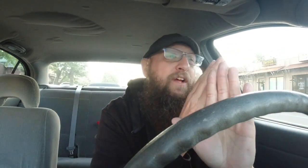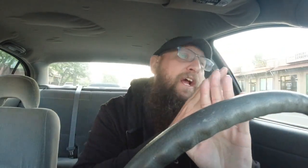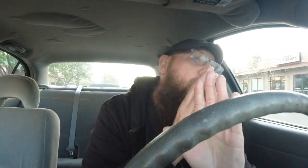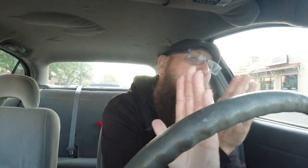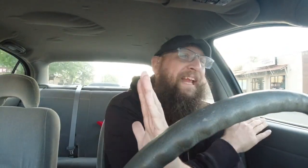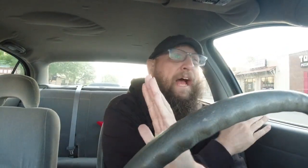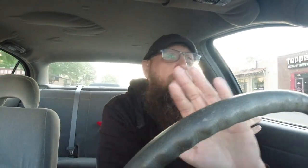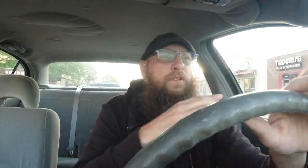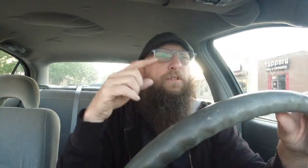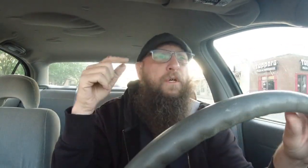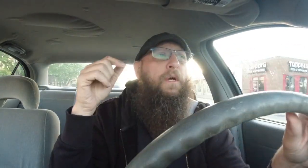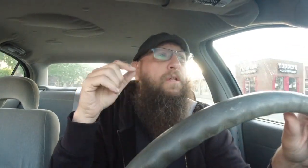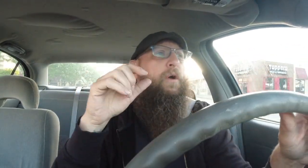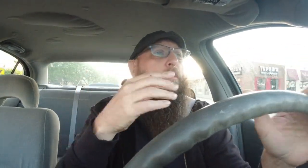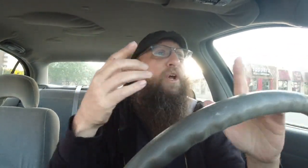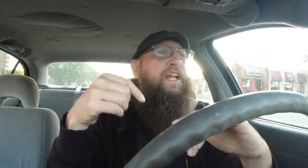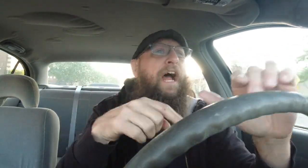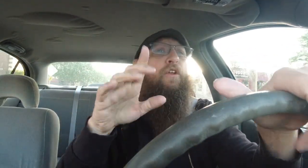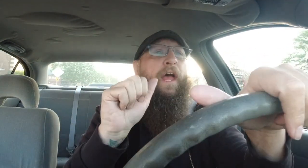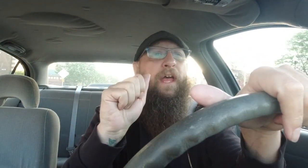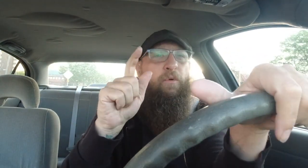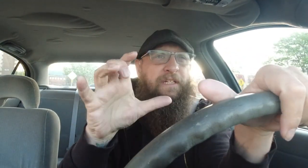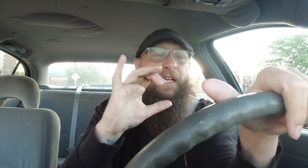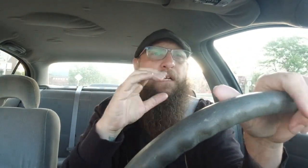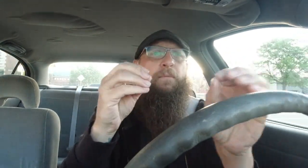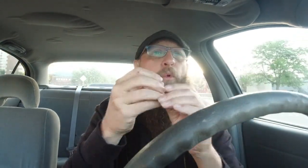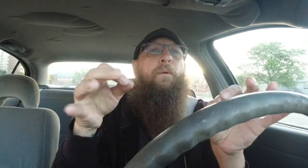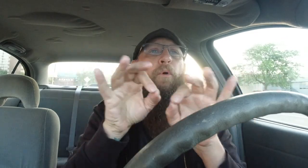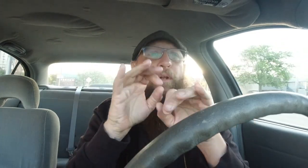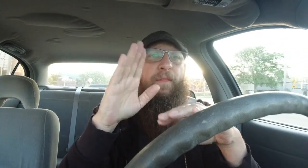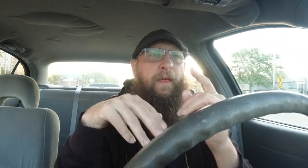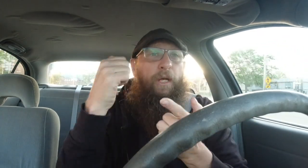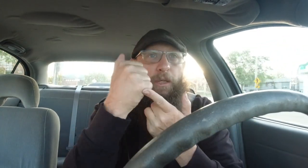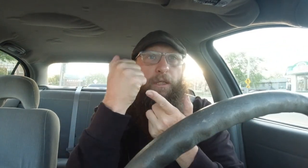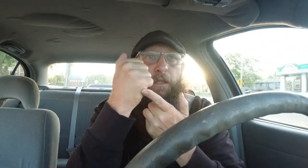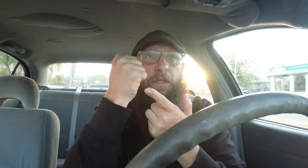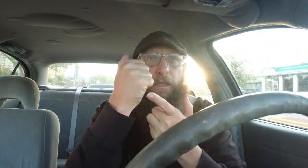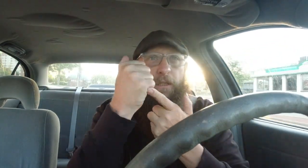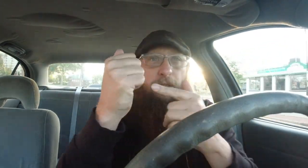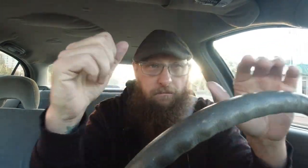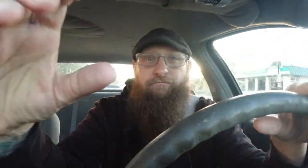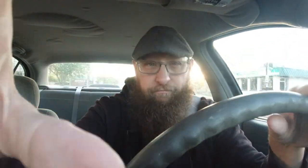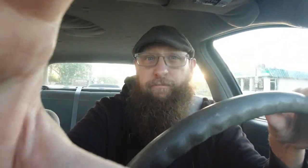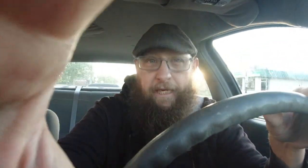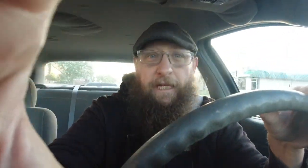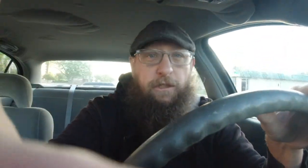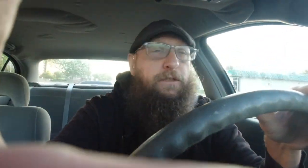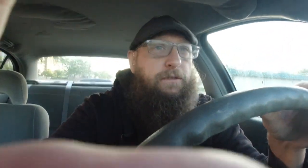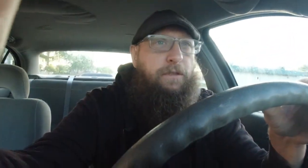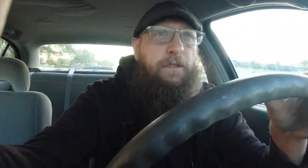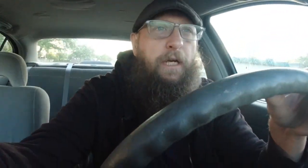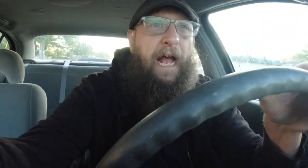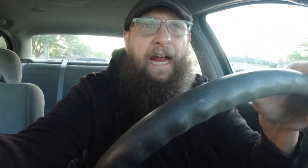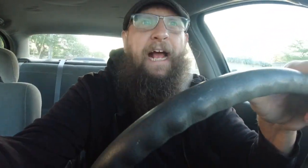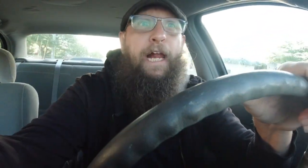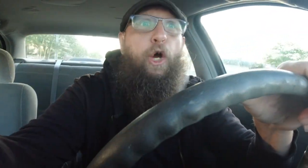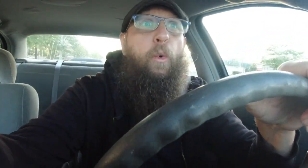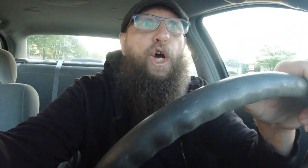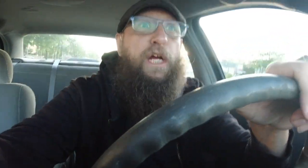and go back down so bringing down your a1c is more important than them yes and i gotta go to work